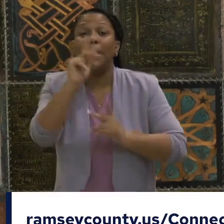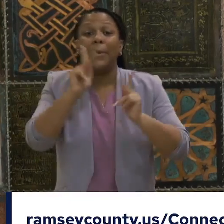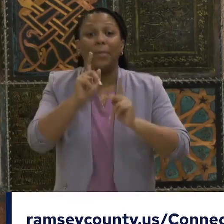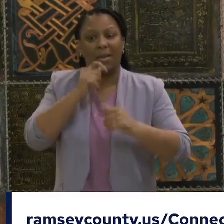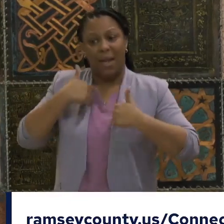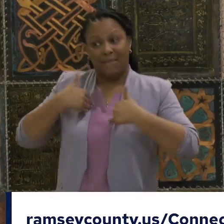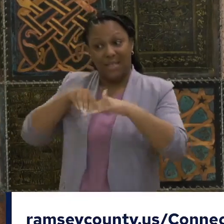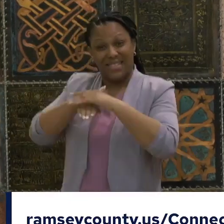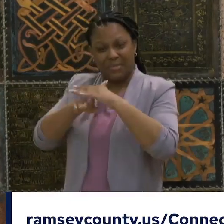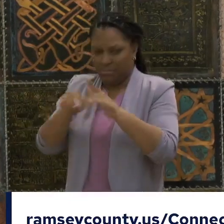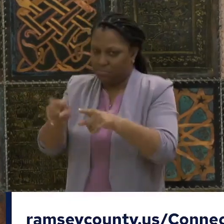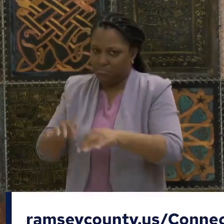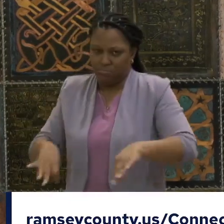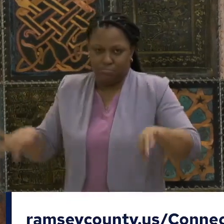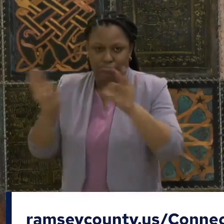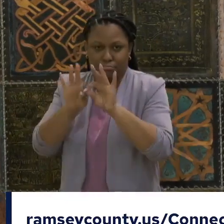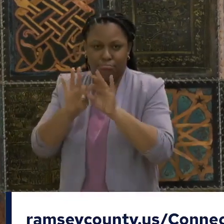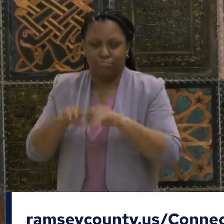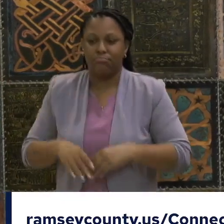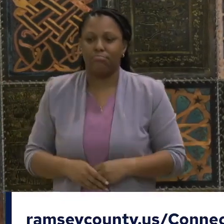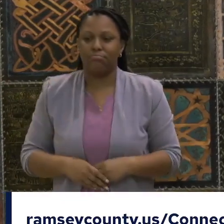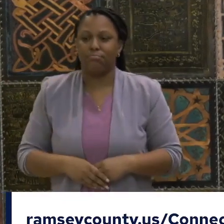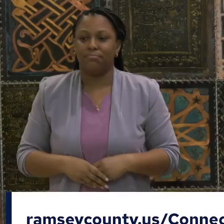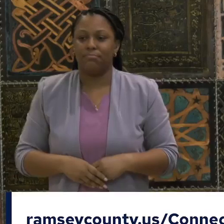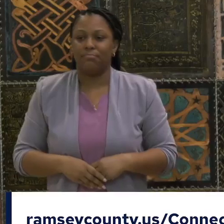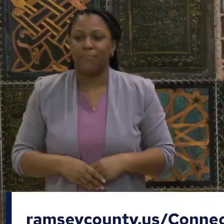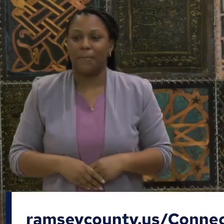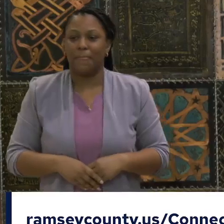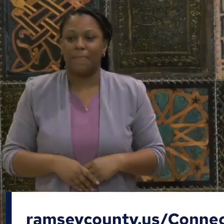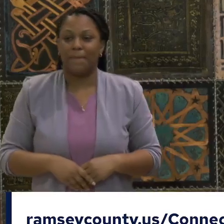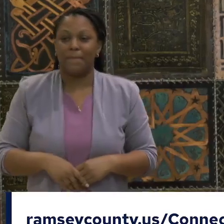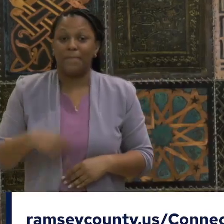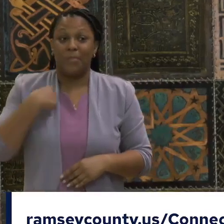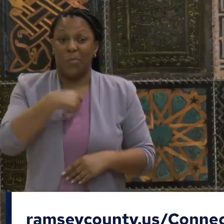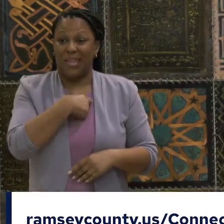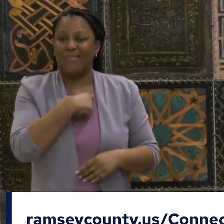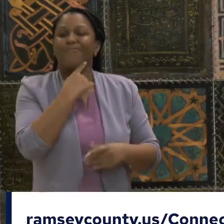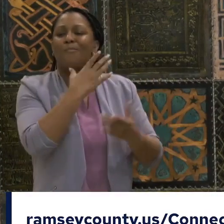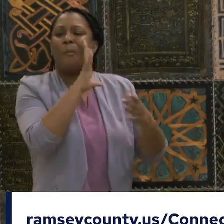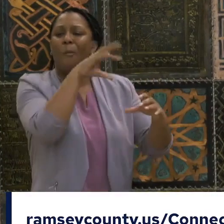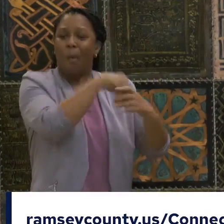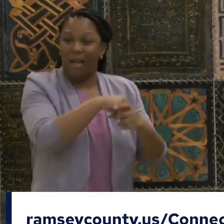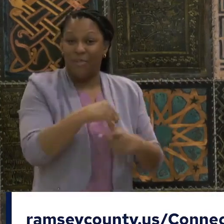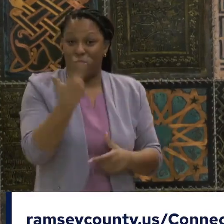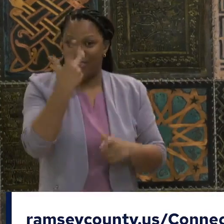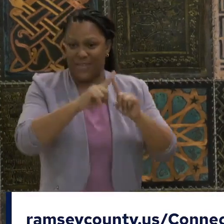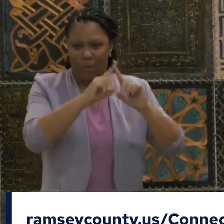alongside neighborhood house. I'm just going to go off script because you all should know Nancy Brady if you don't.